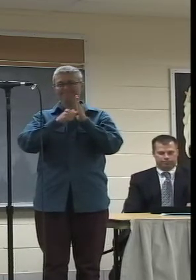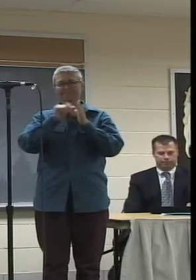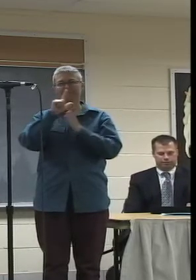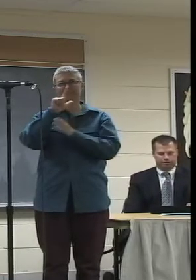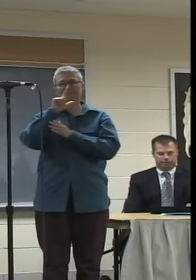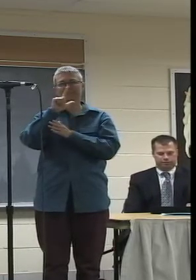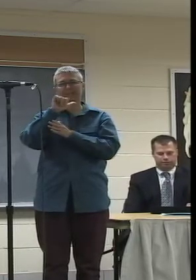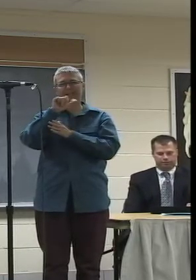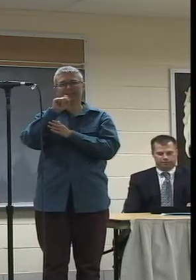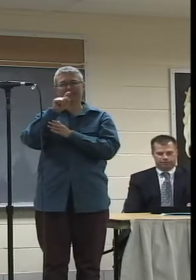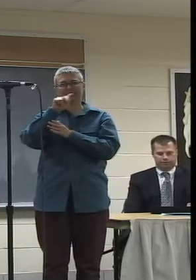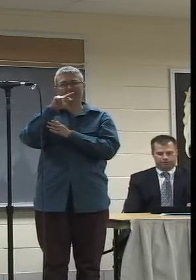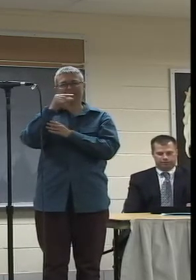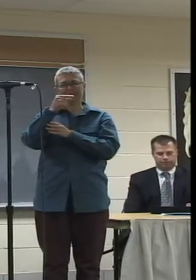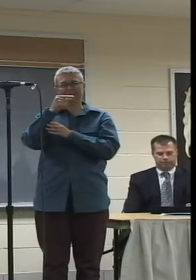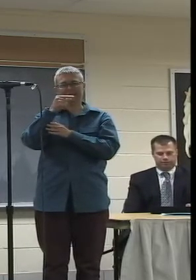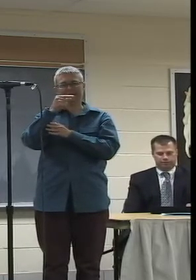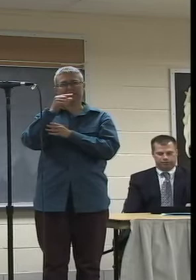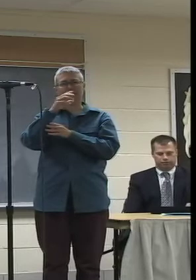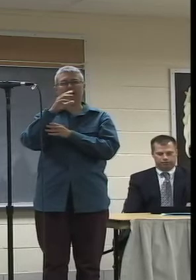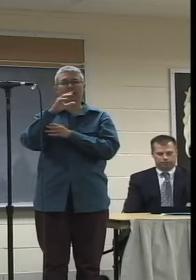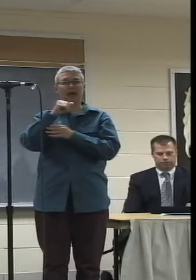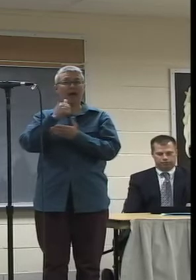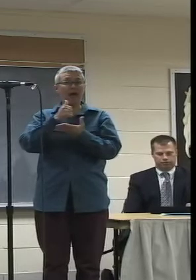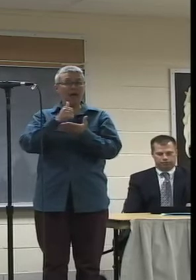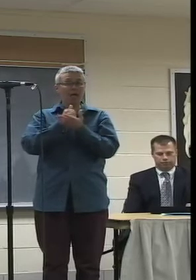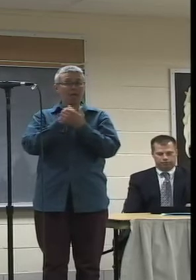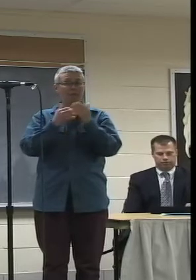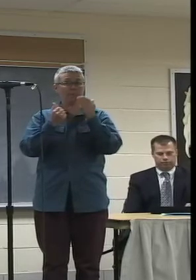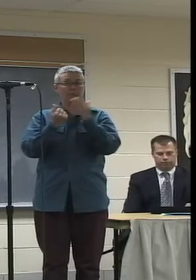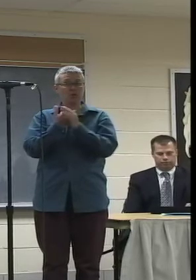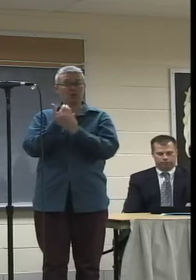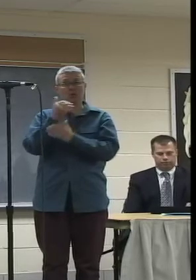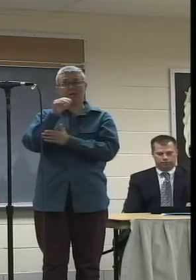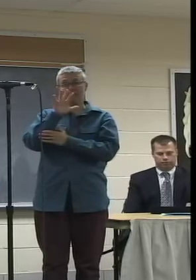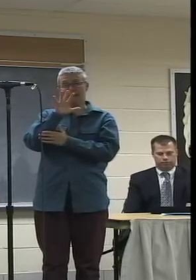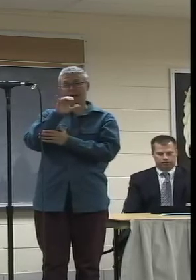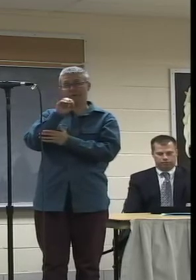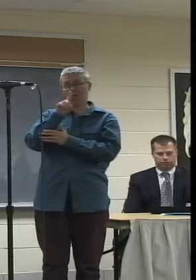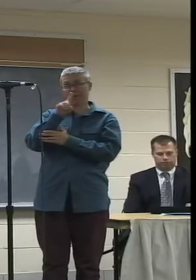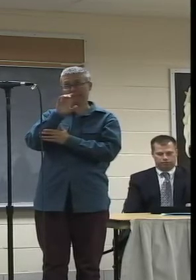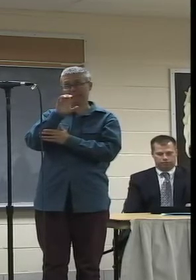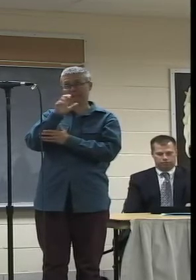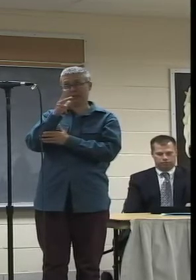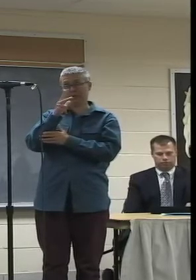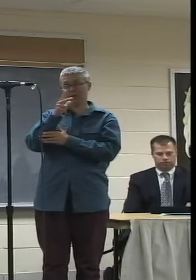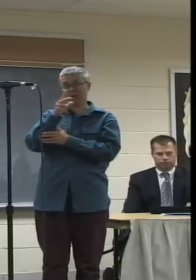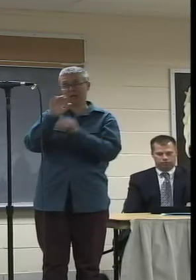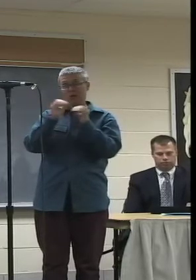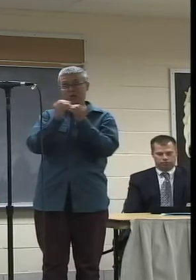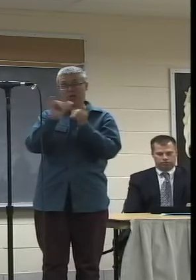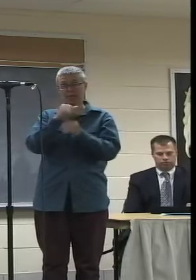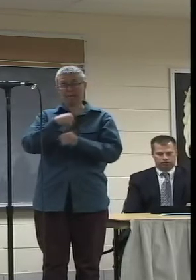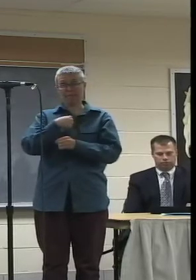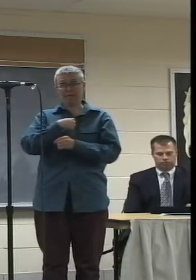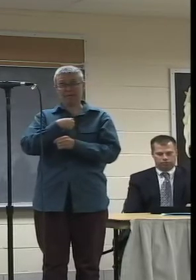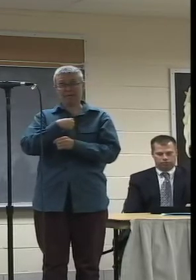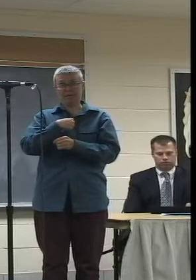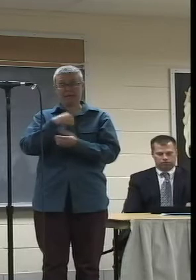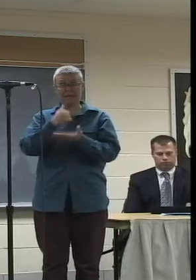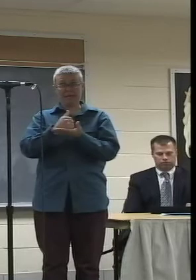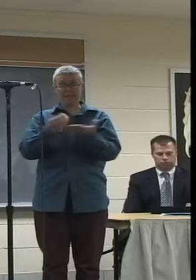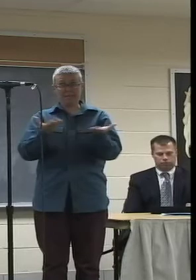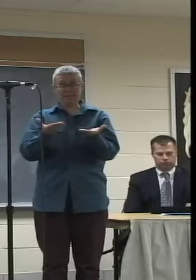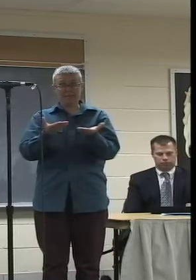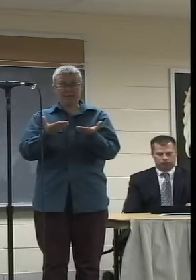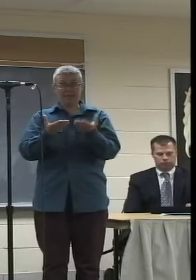can help a new 501 C3 organization like mine is like this in Northampton. There's a